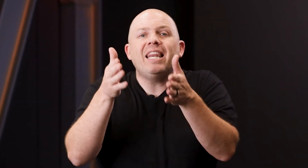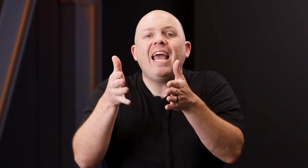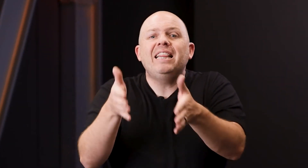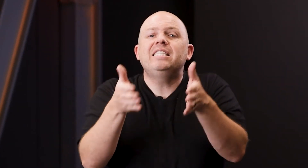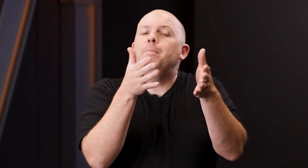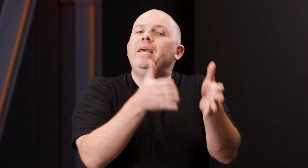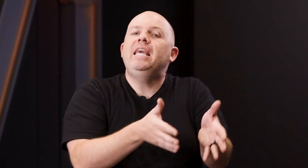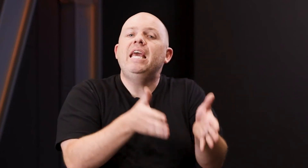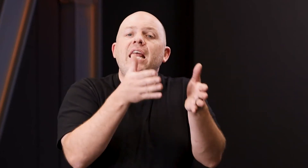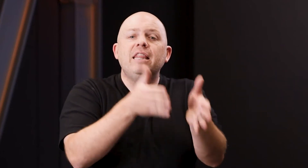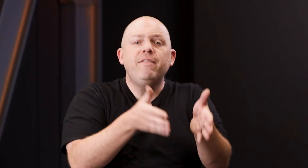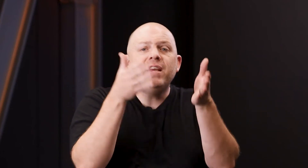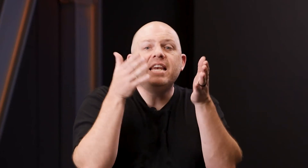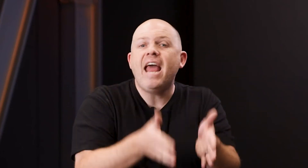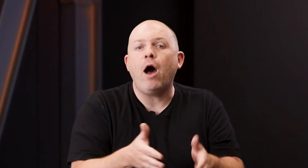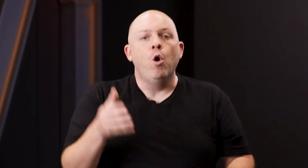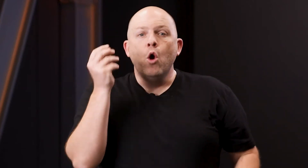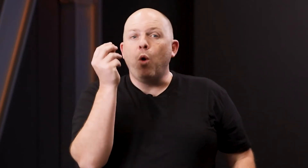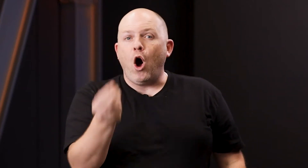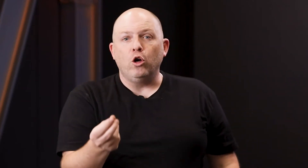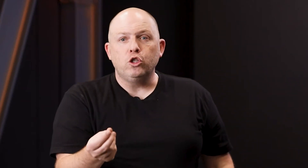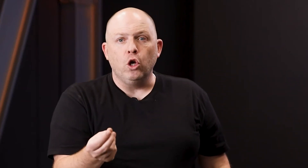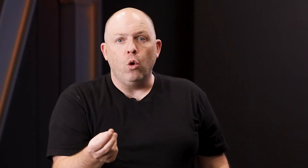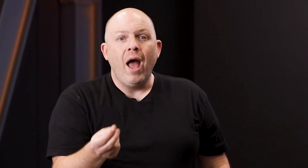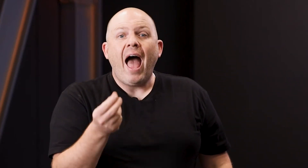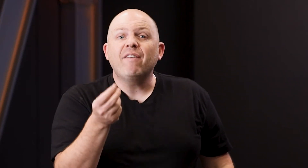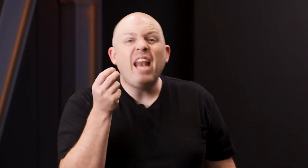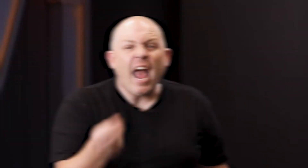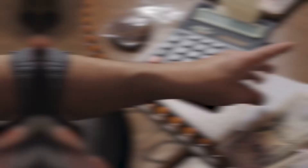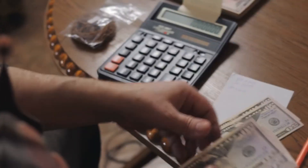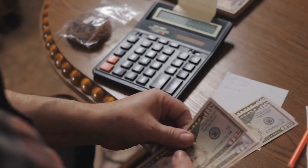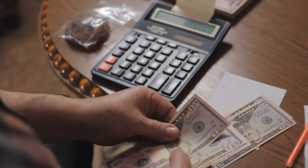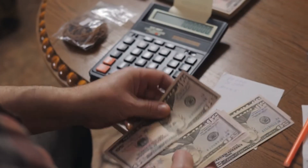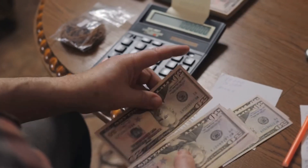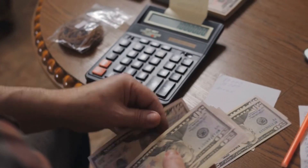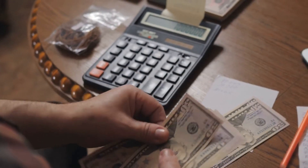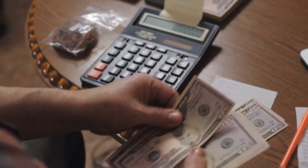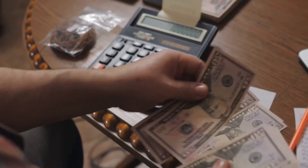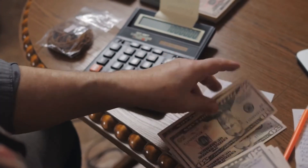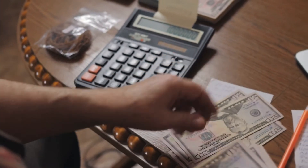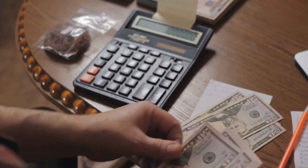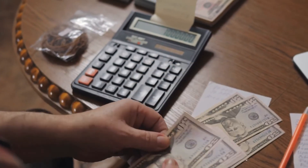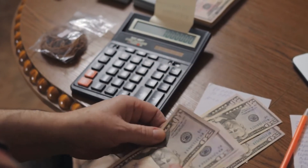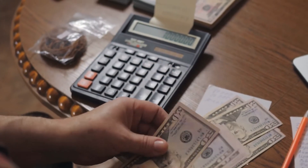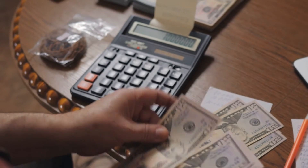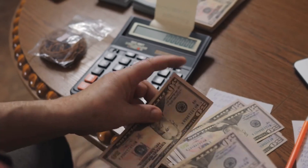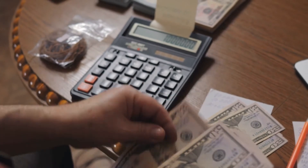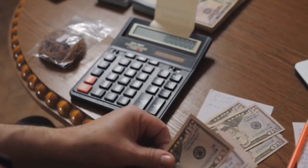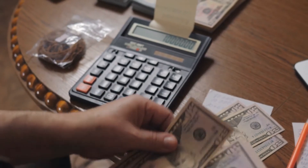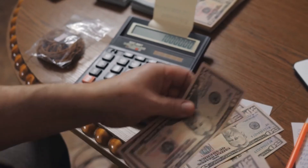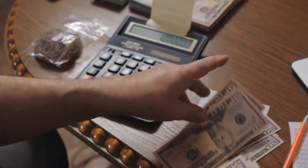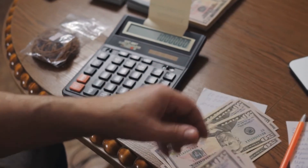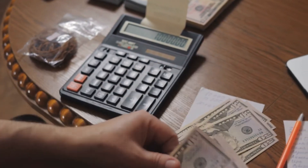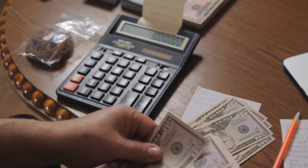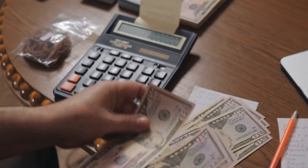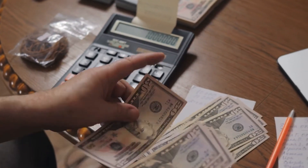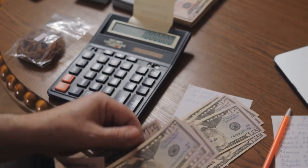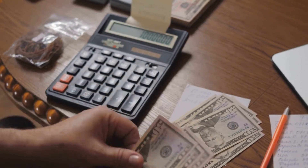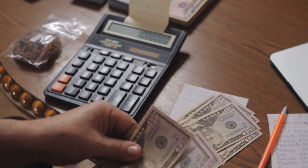like this and begin living now while also having extra cash to tuck away, to flow in for a rainy